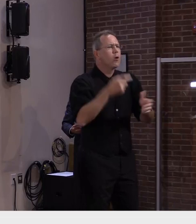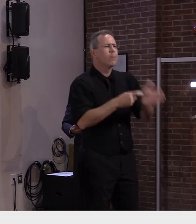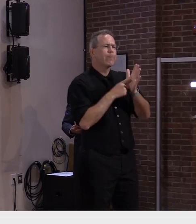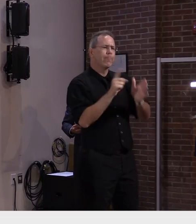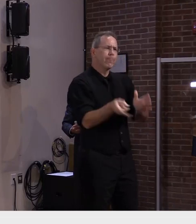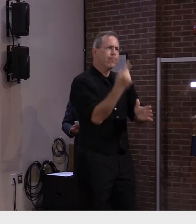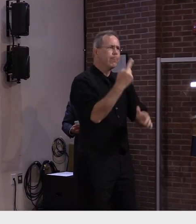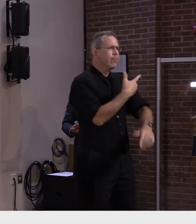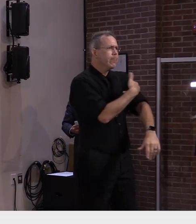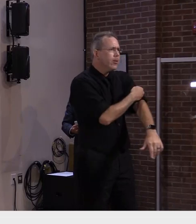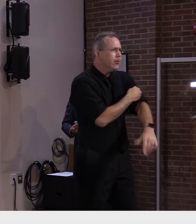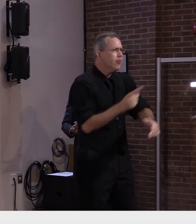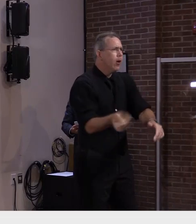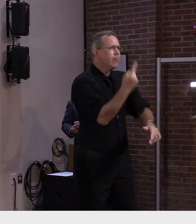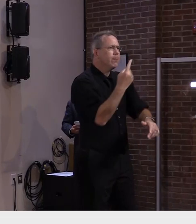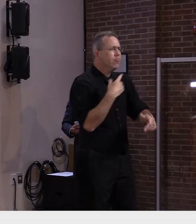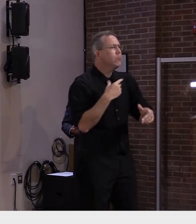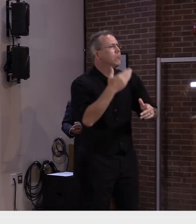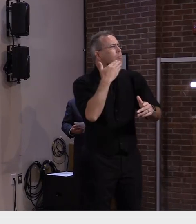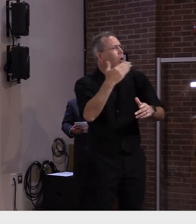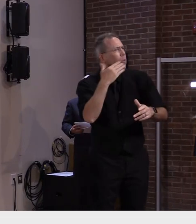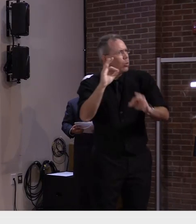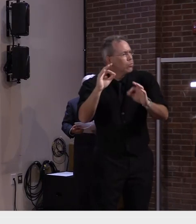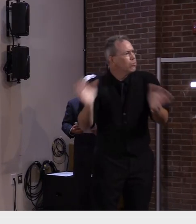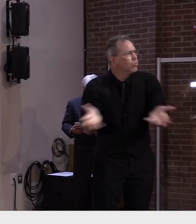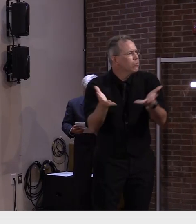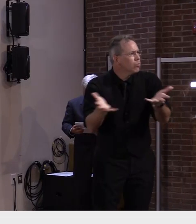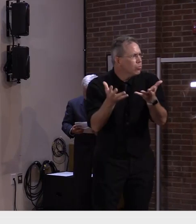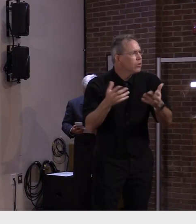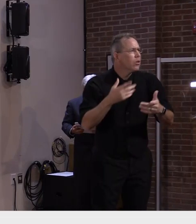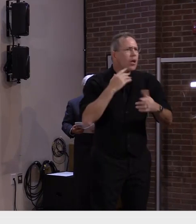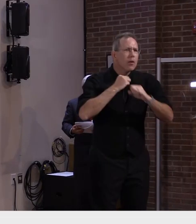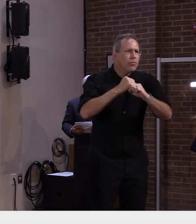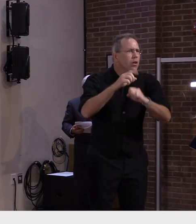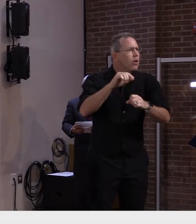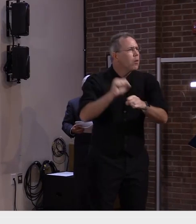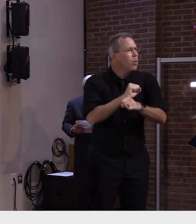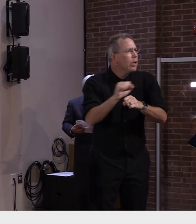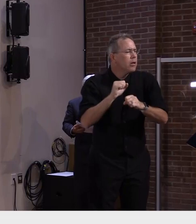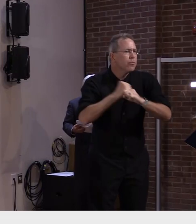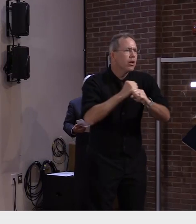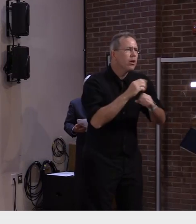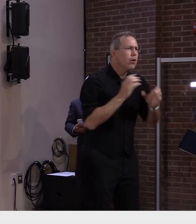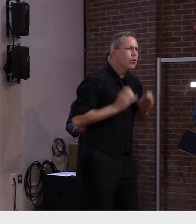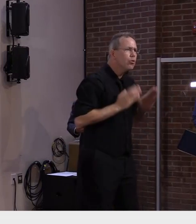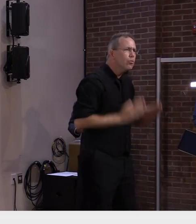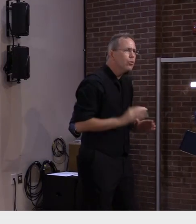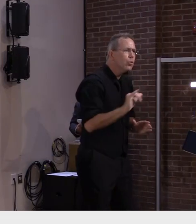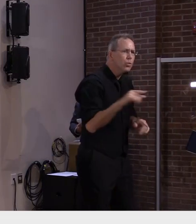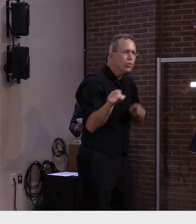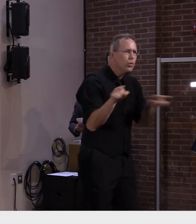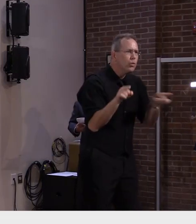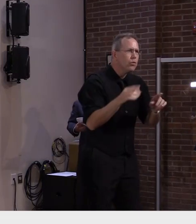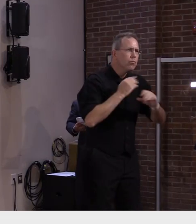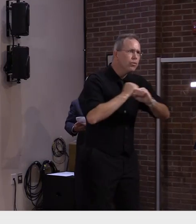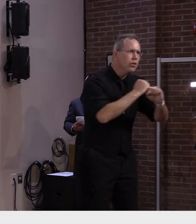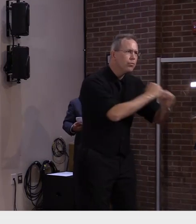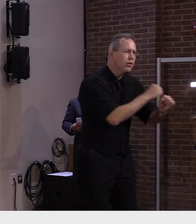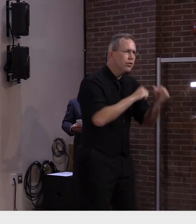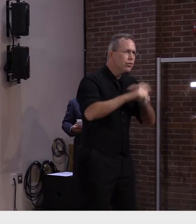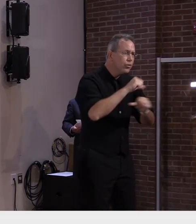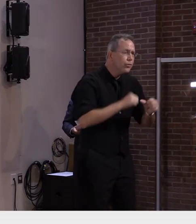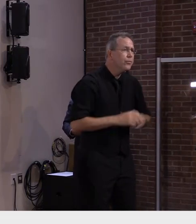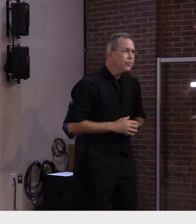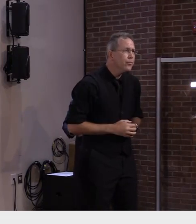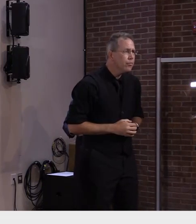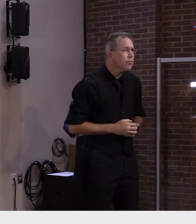to further protect their employees and customers I think this is a good idea and I want to thank